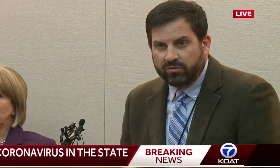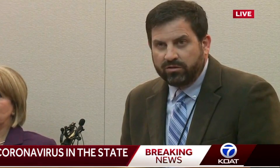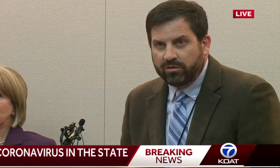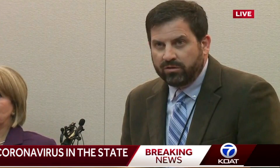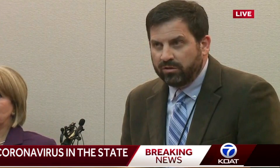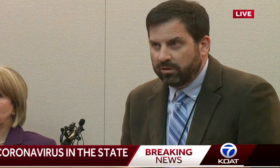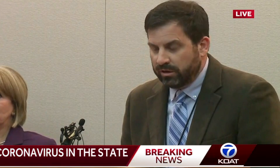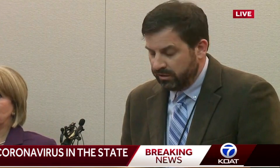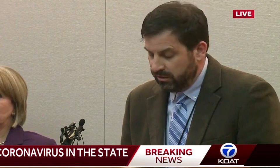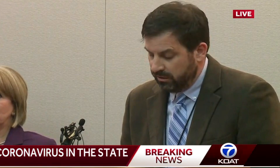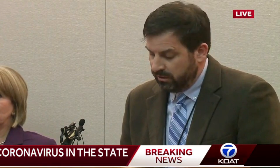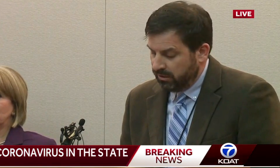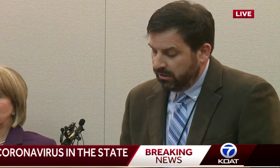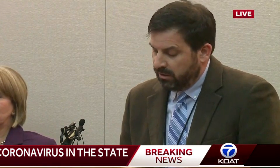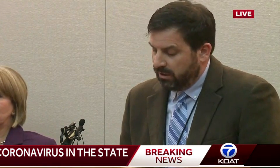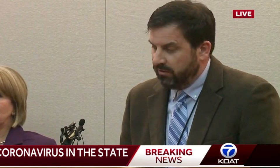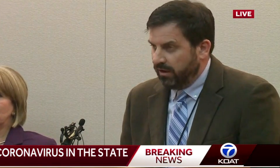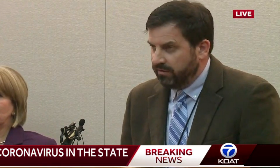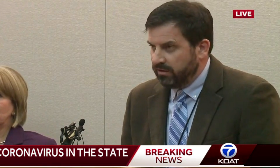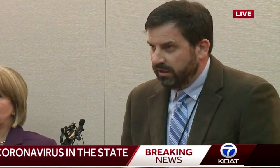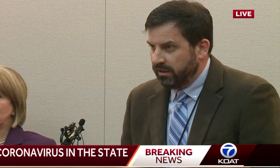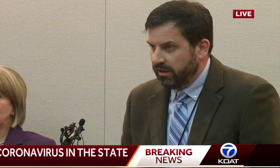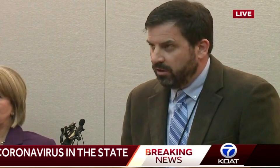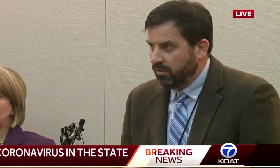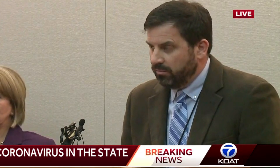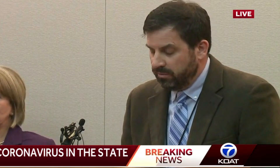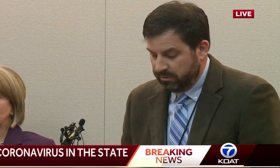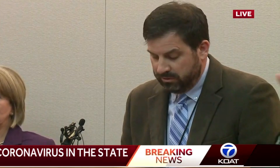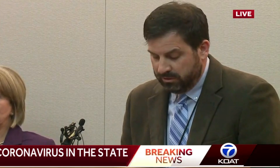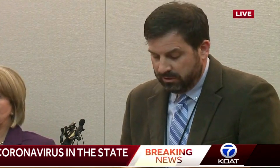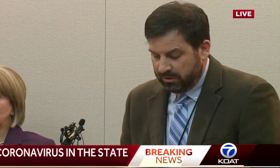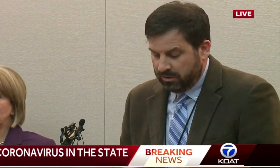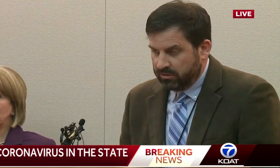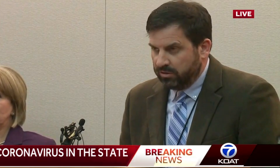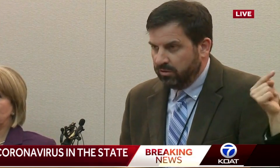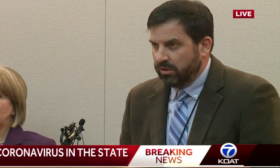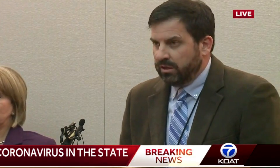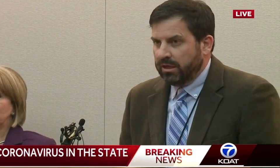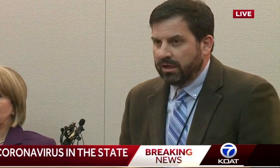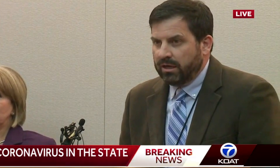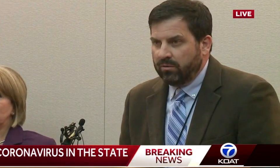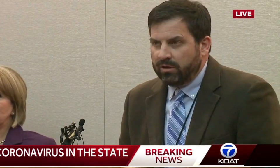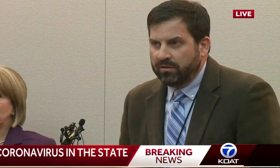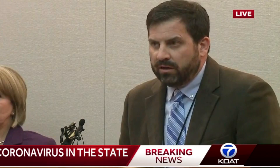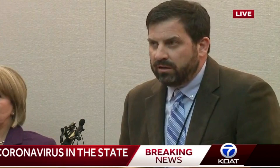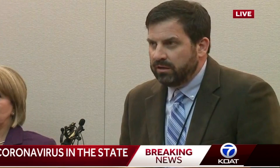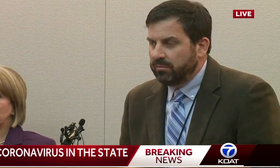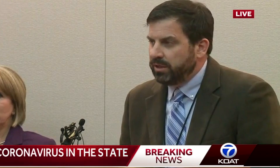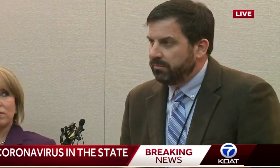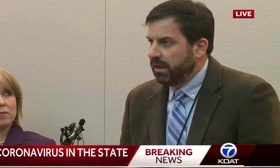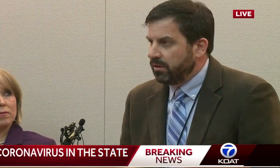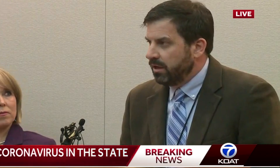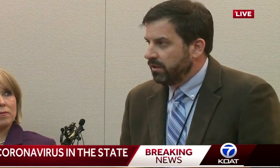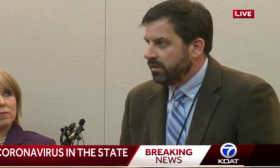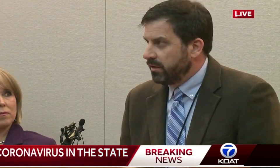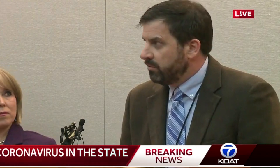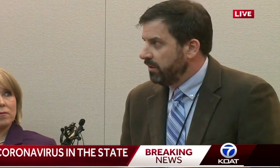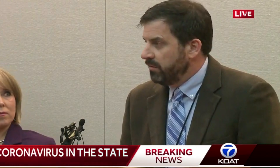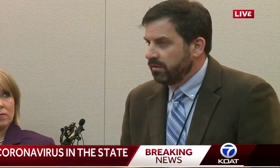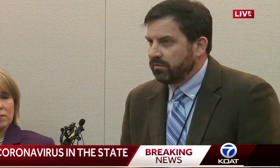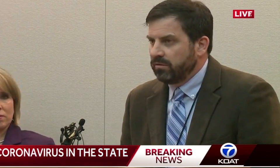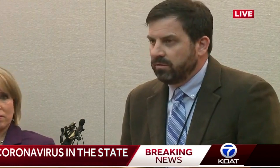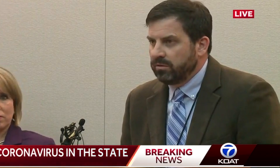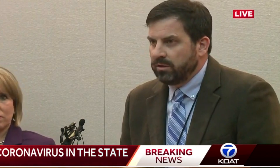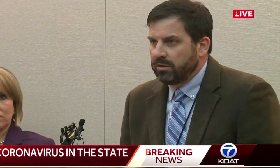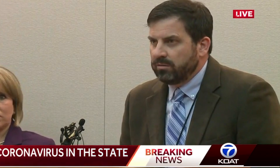travel history to New York and is isolated at home. So I want to talk a little bit about contact